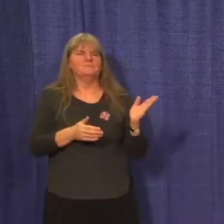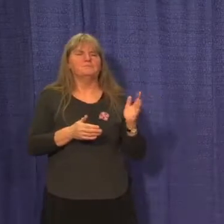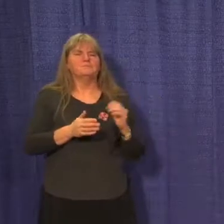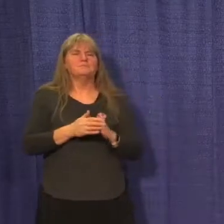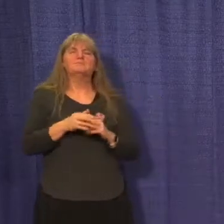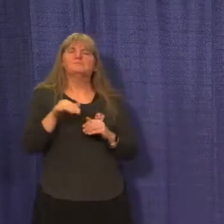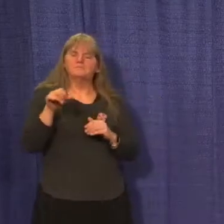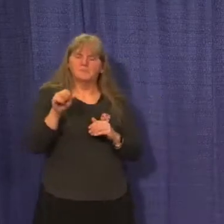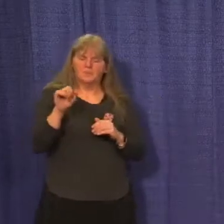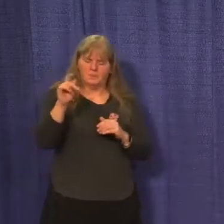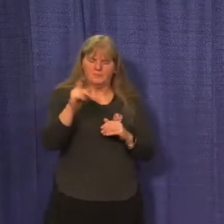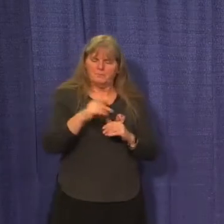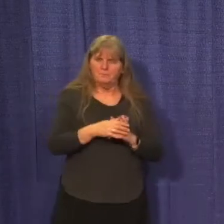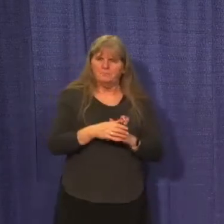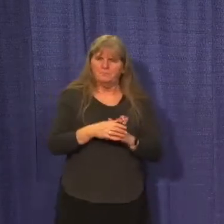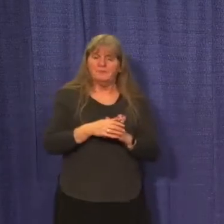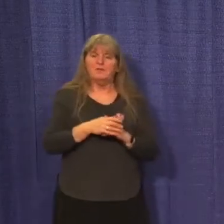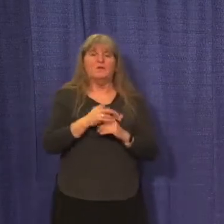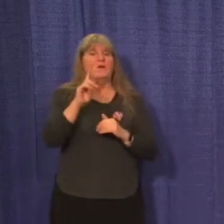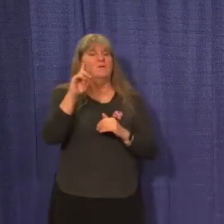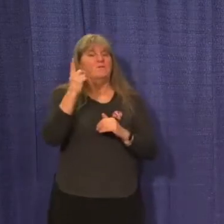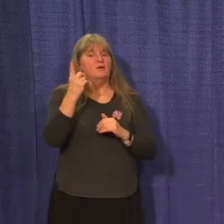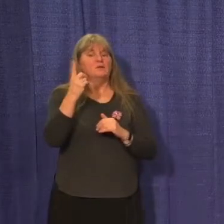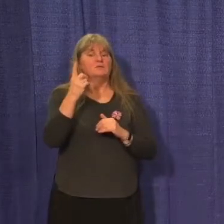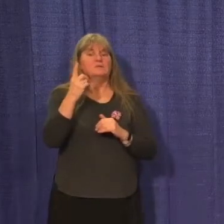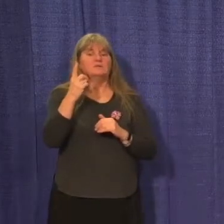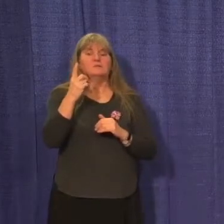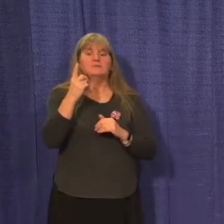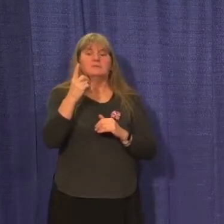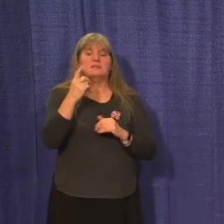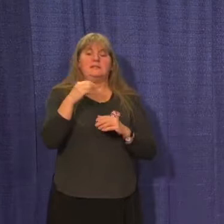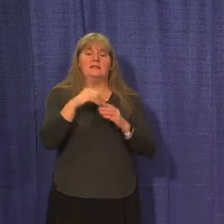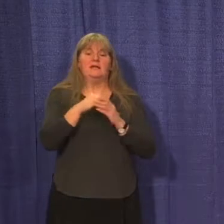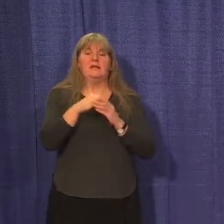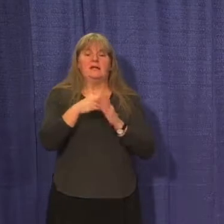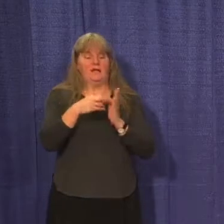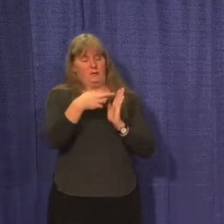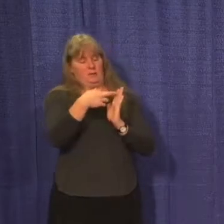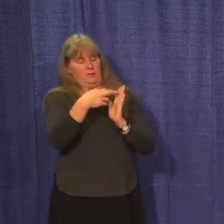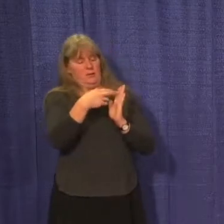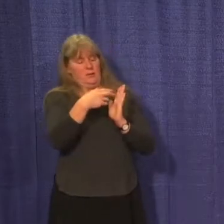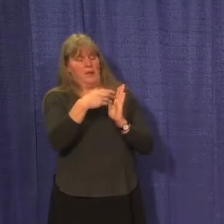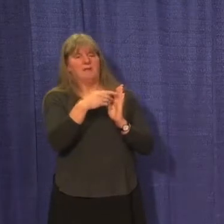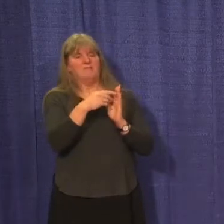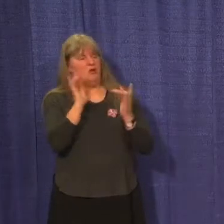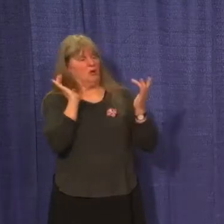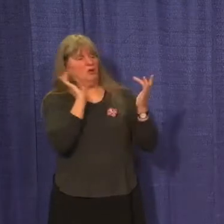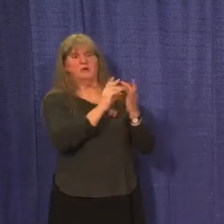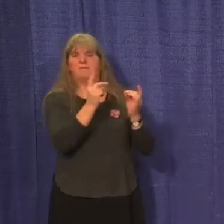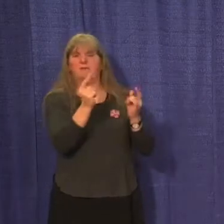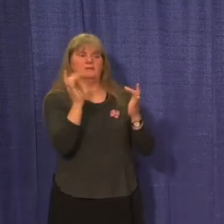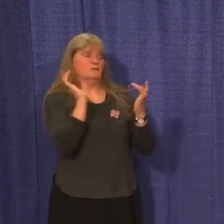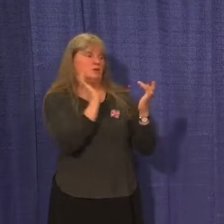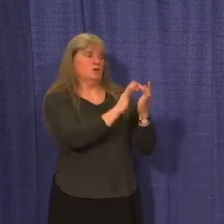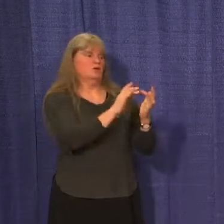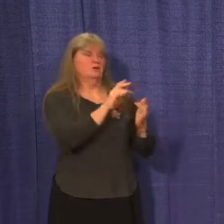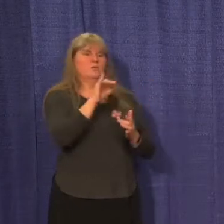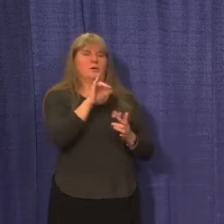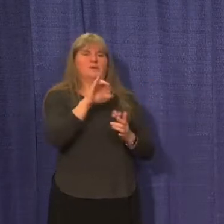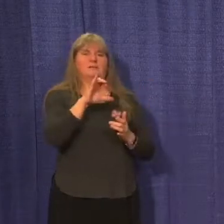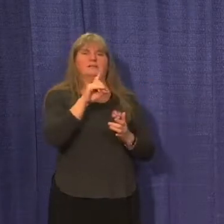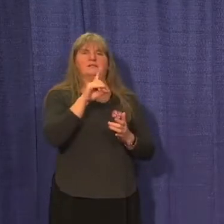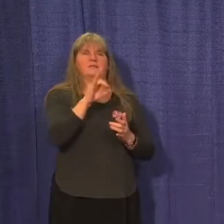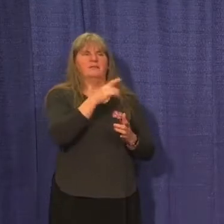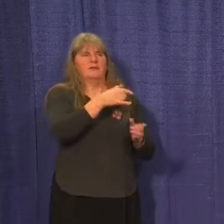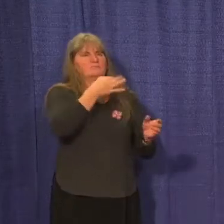Yeah, so really the first step in the guidelines is a reach out to YCDC so that the communicable disease control